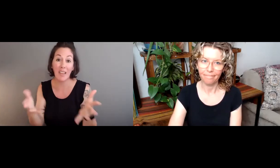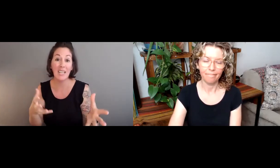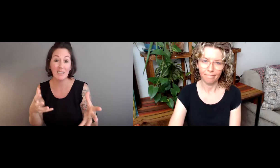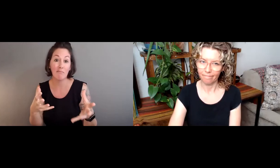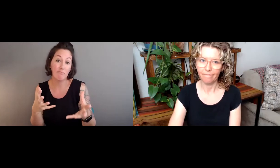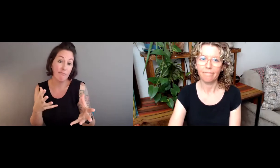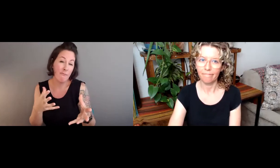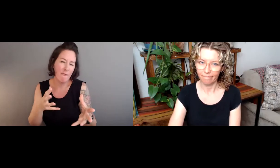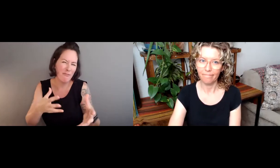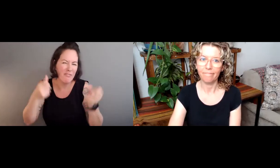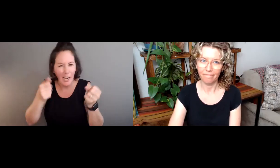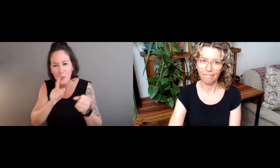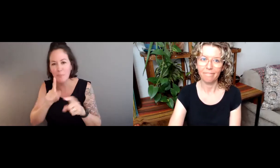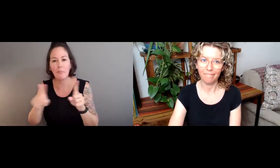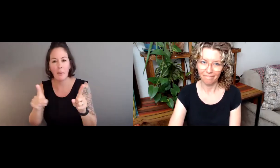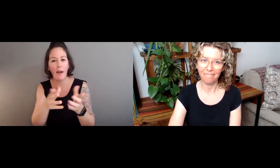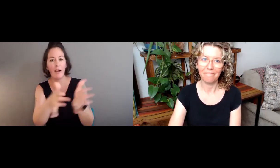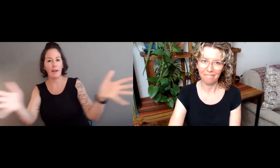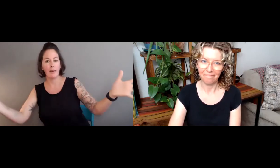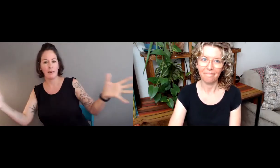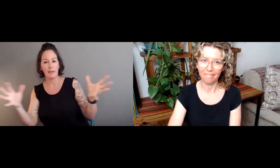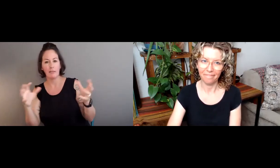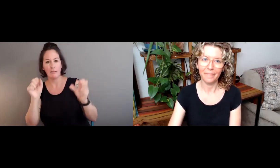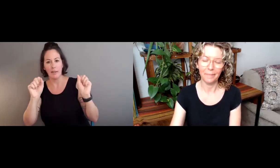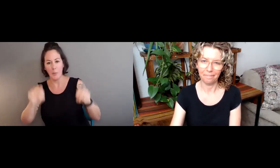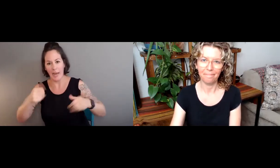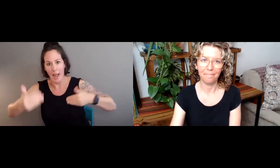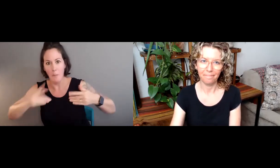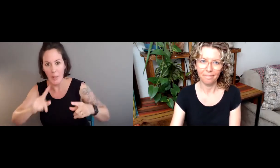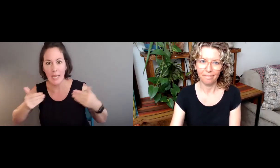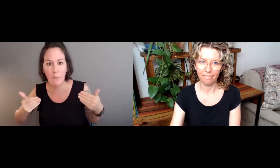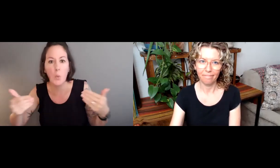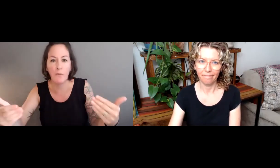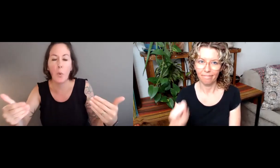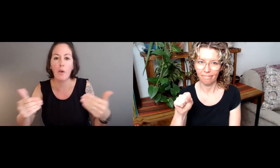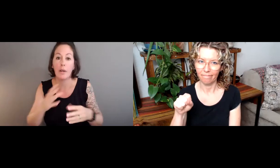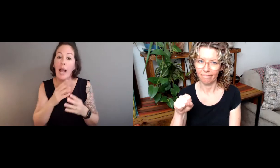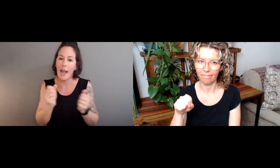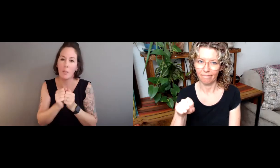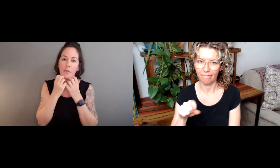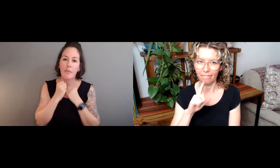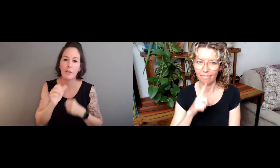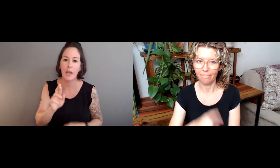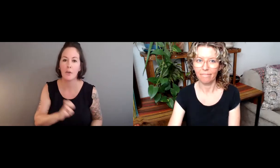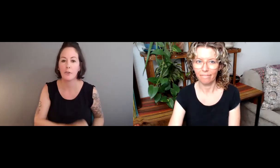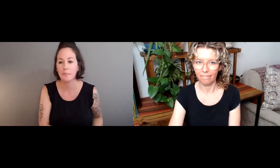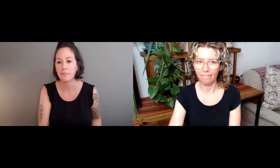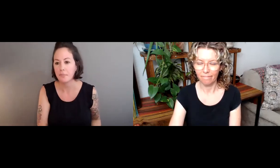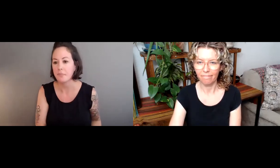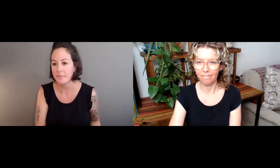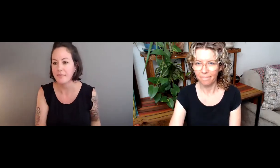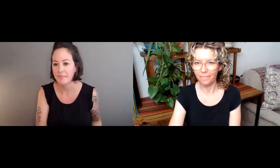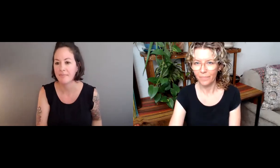elevate that pipeline and help us to do things not necessarily faster, but more broadly. And so we can start moving